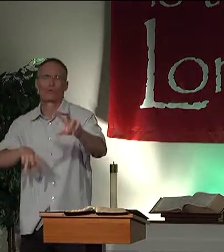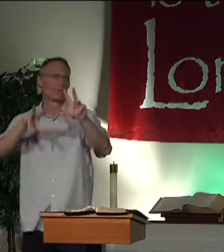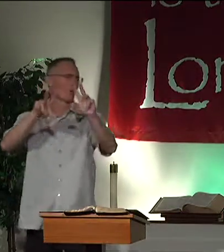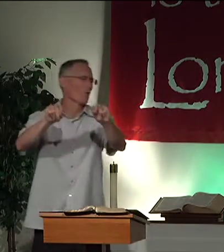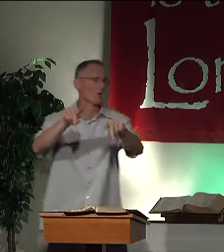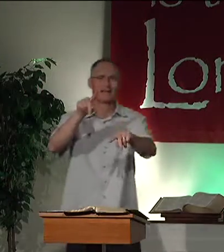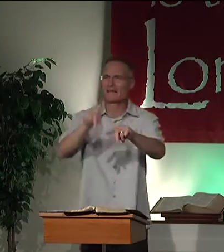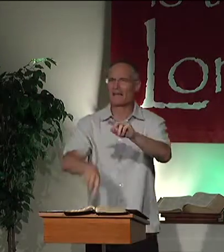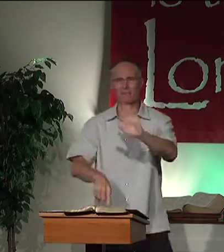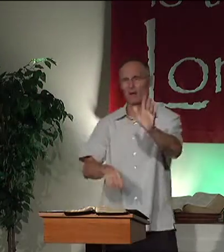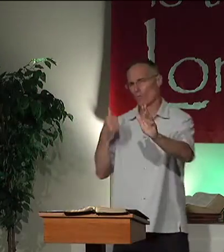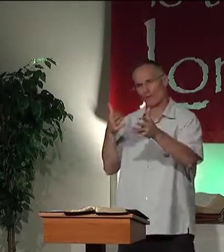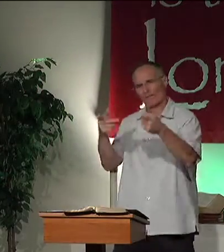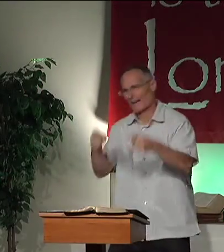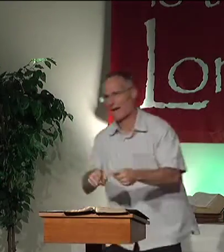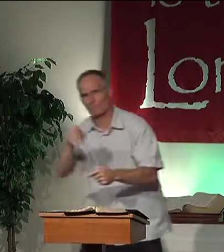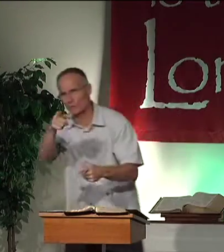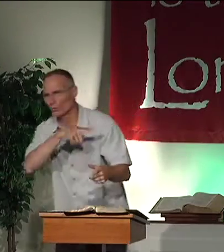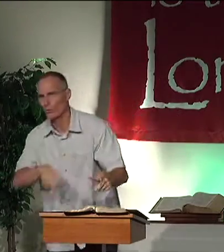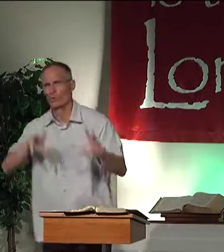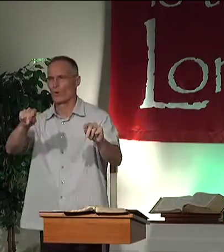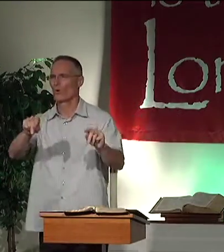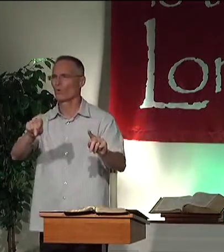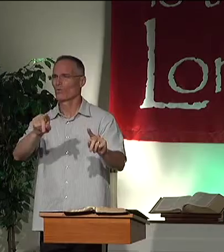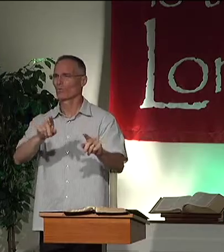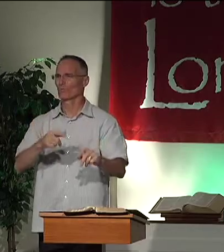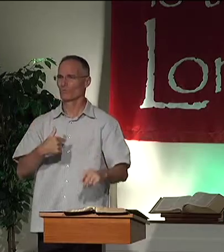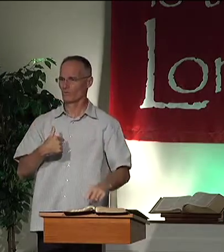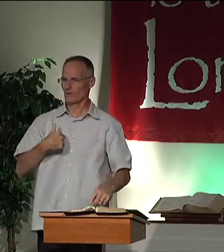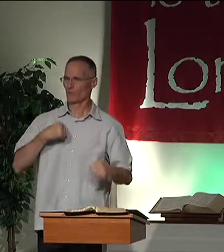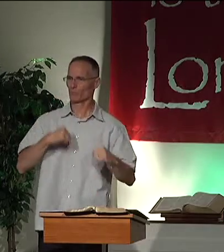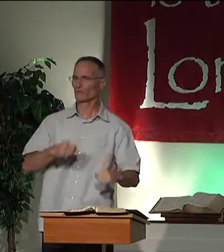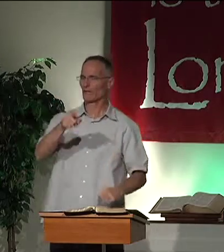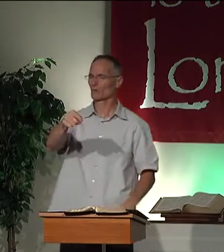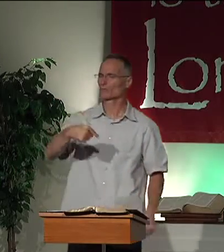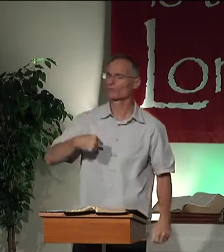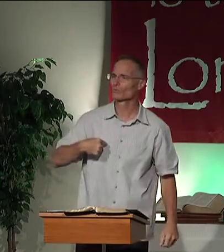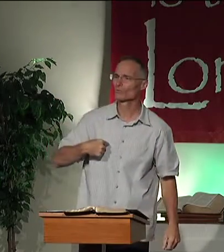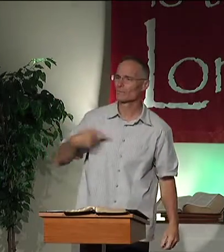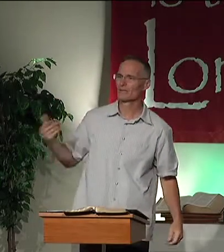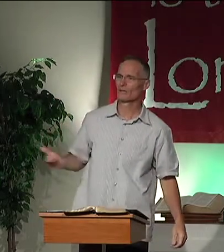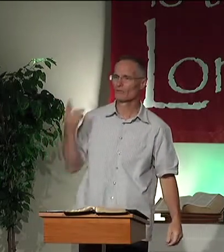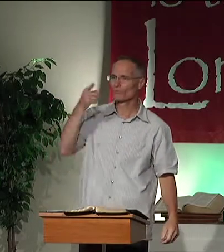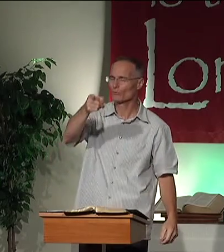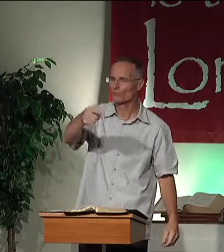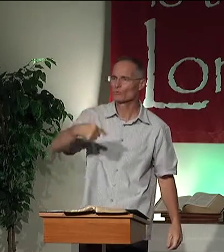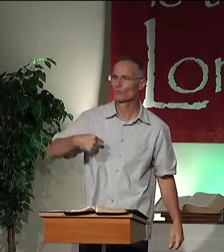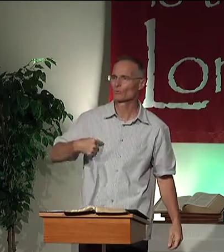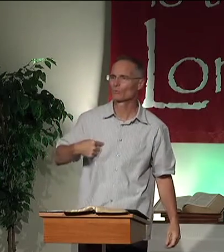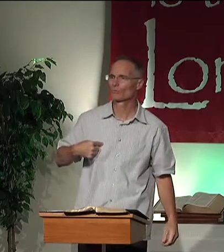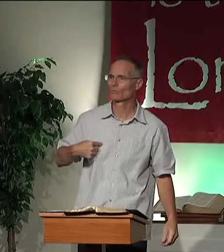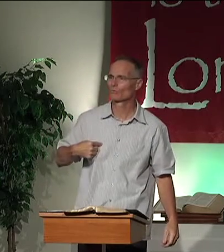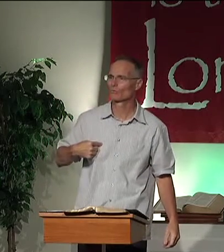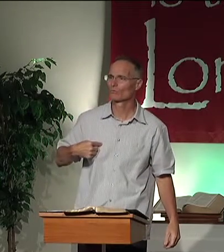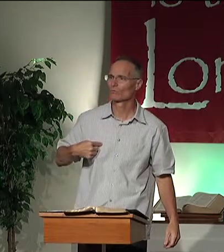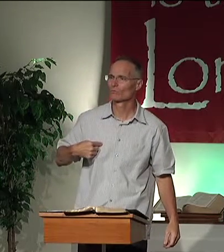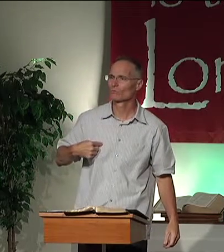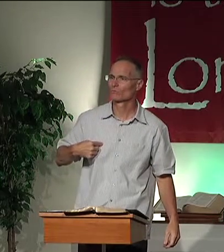can't be, Lord. It can't be, Lord. No. No, that won't happen to you. I'll protect you. I'm here for you.